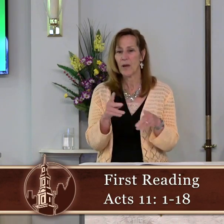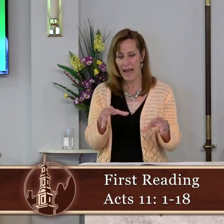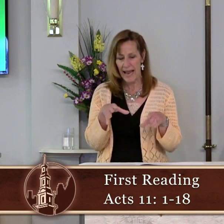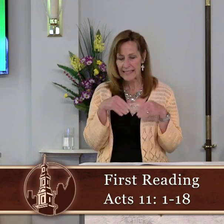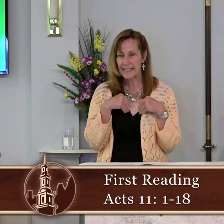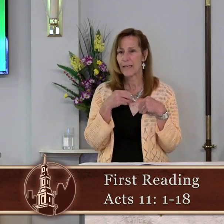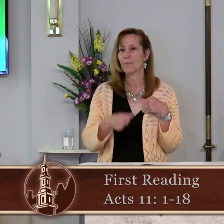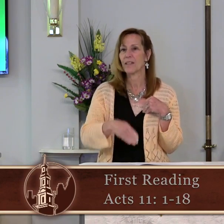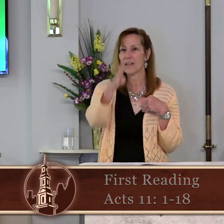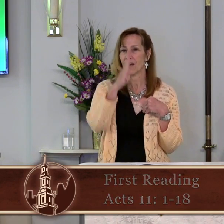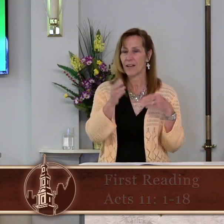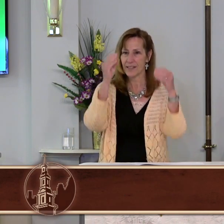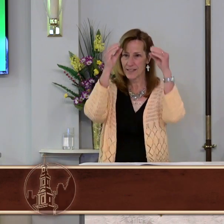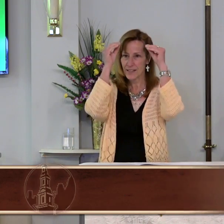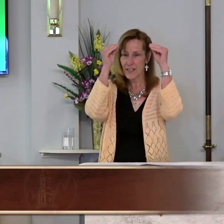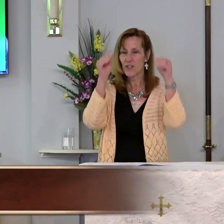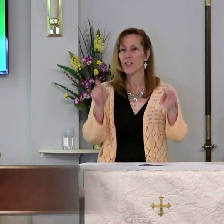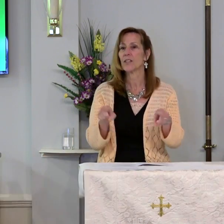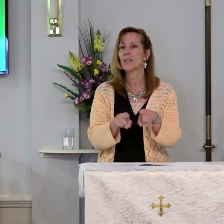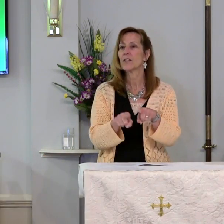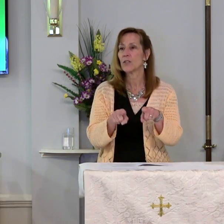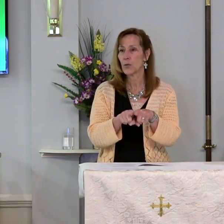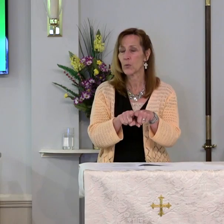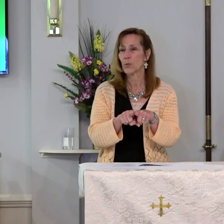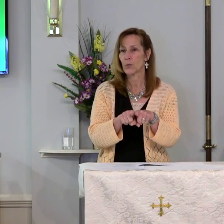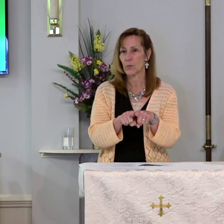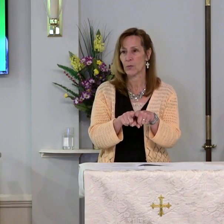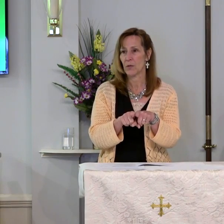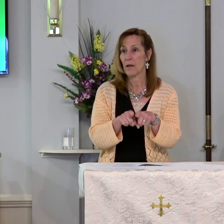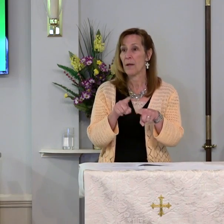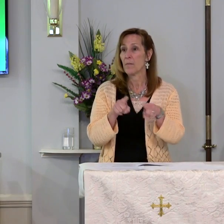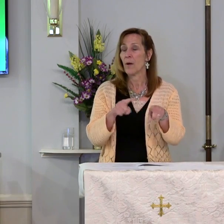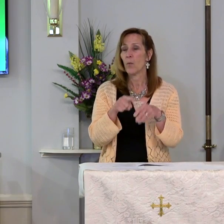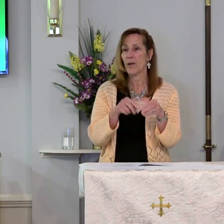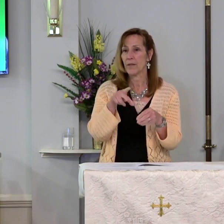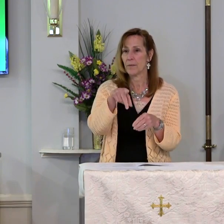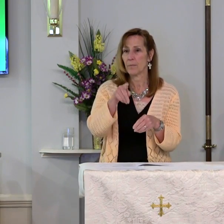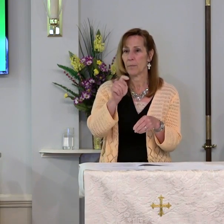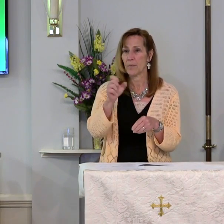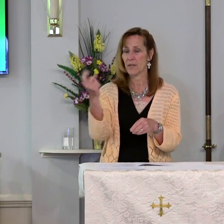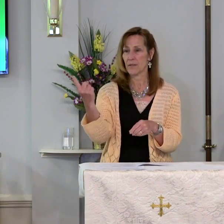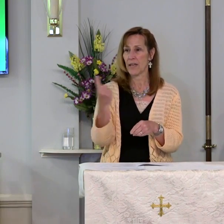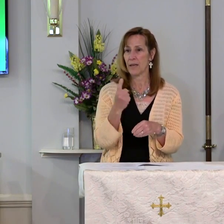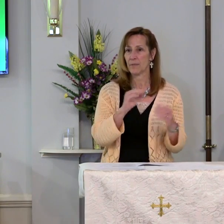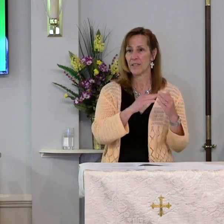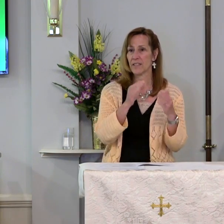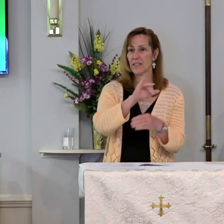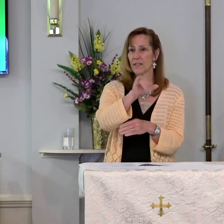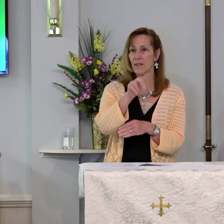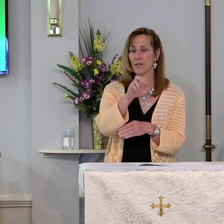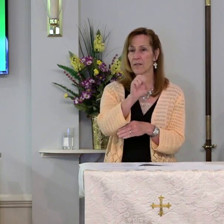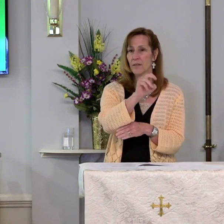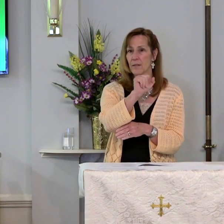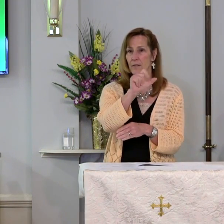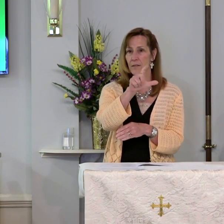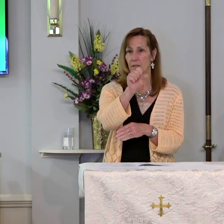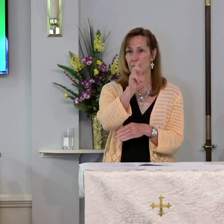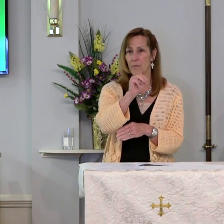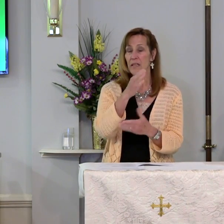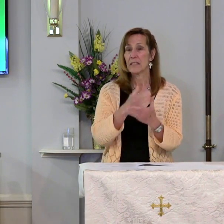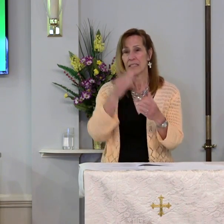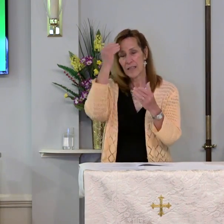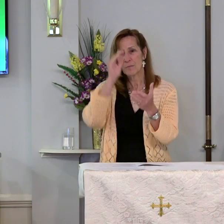accepted God's teaching too. But when Peter came to Jerusalem, some